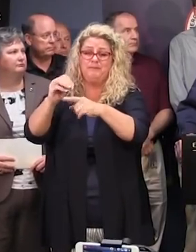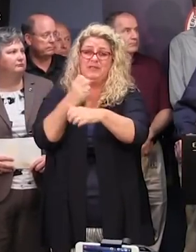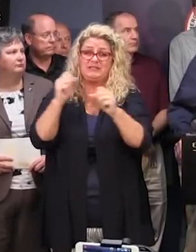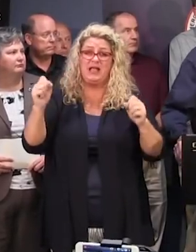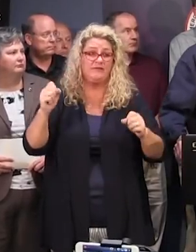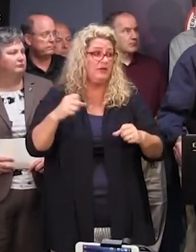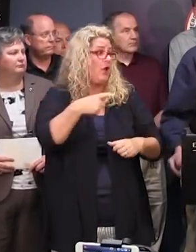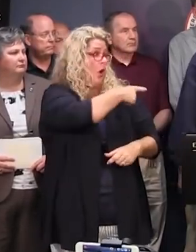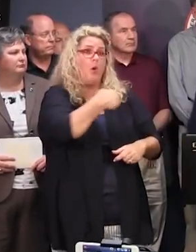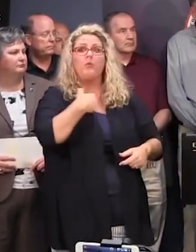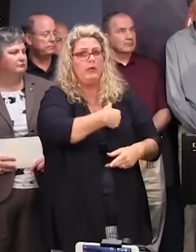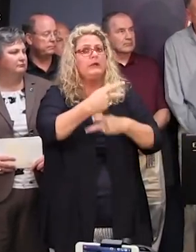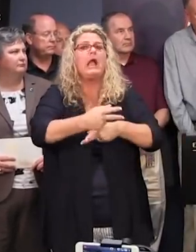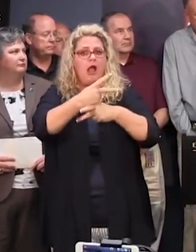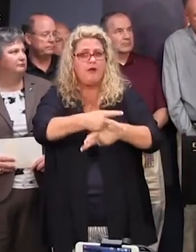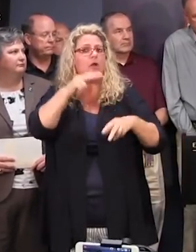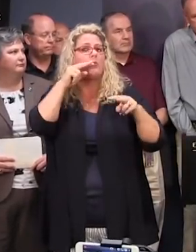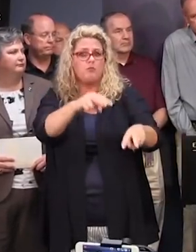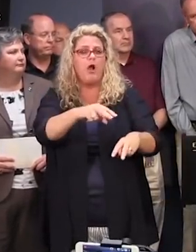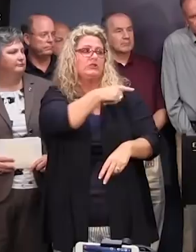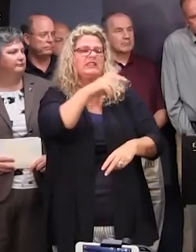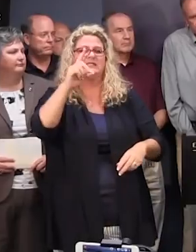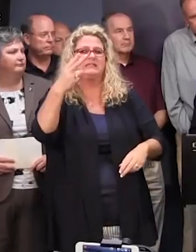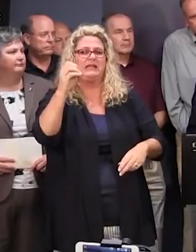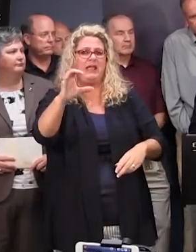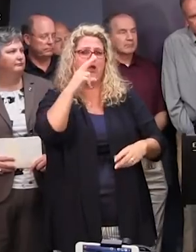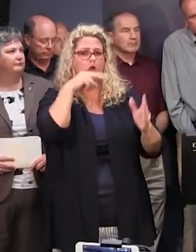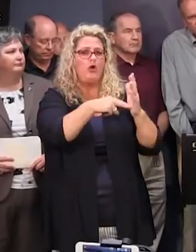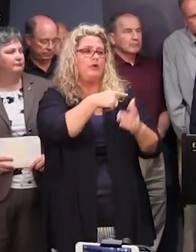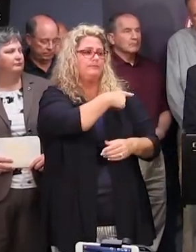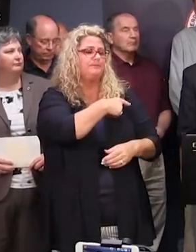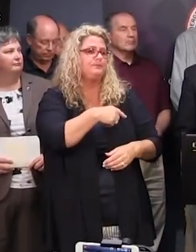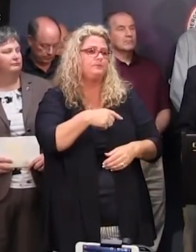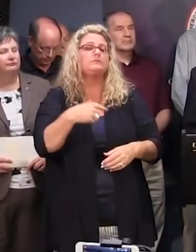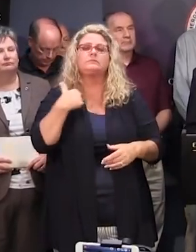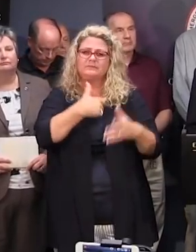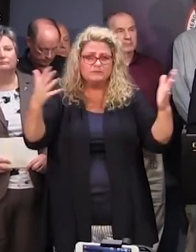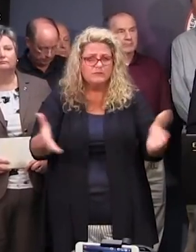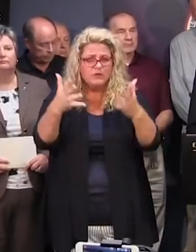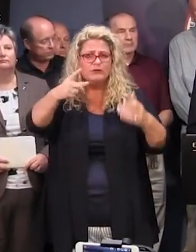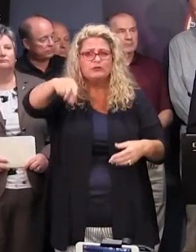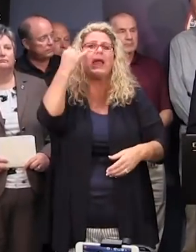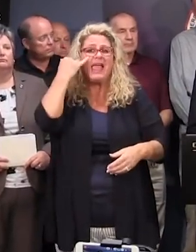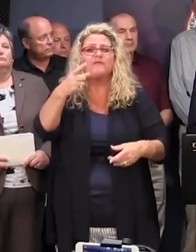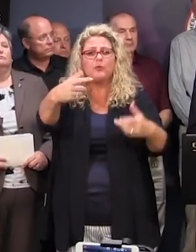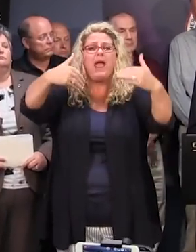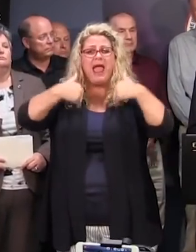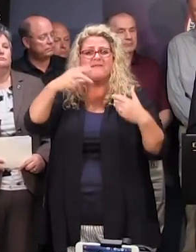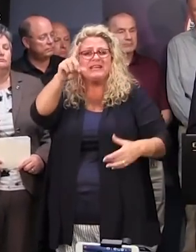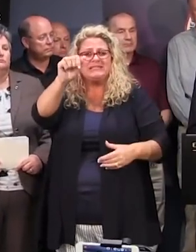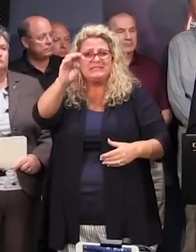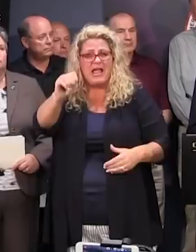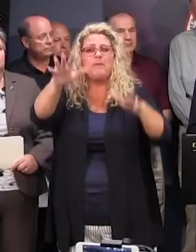being carefully watched. Mr. Wilson. Thank you, Governor. Again, we would encourage all dam owners to take action with their